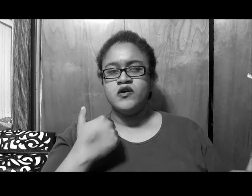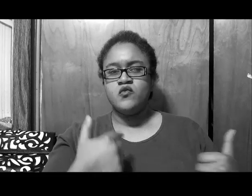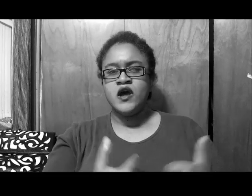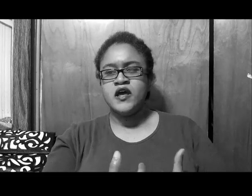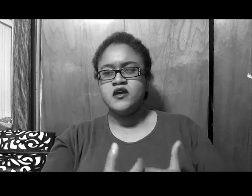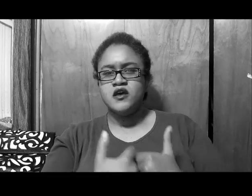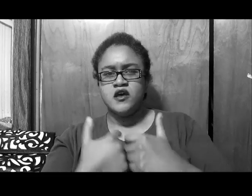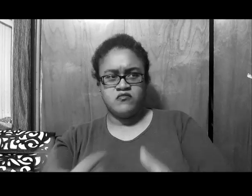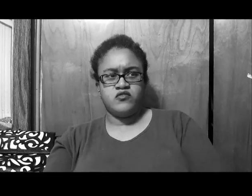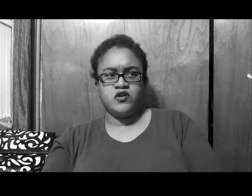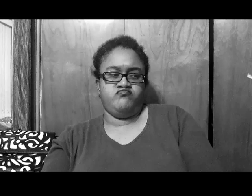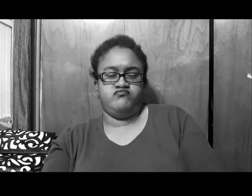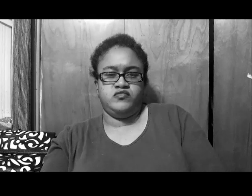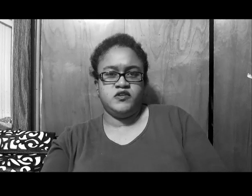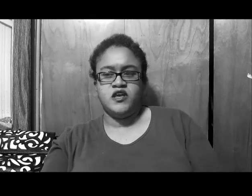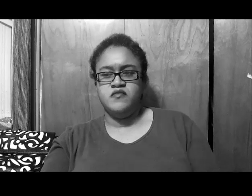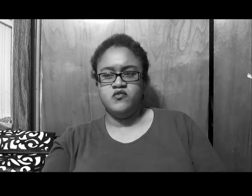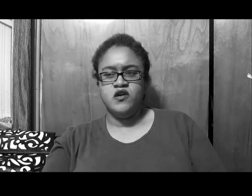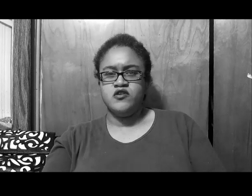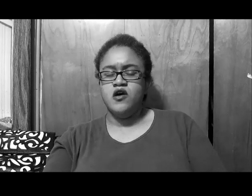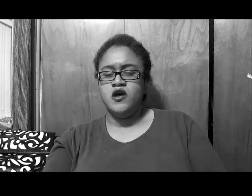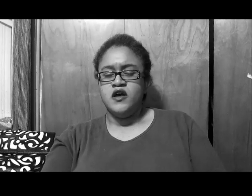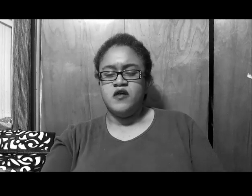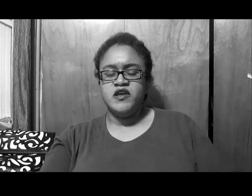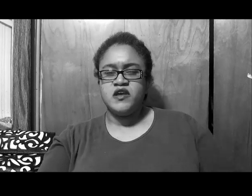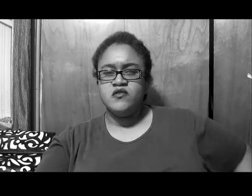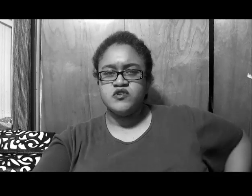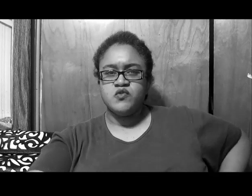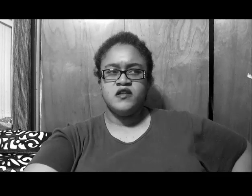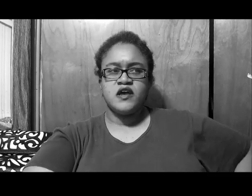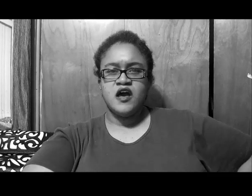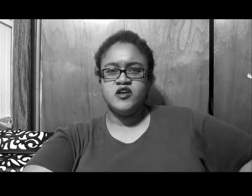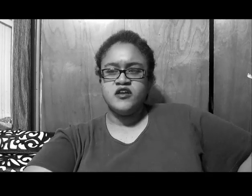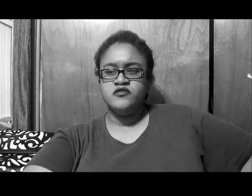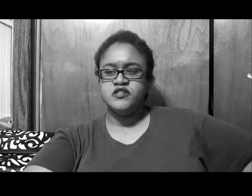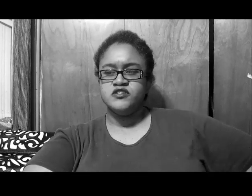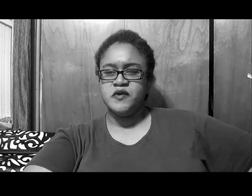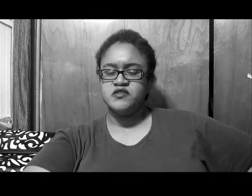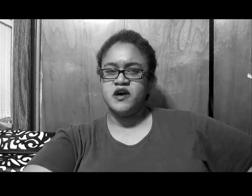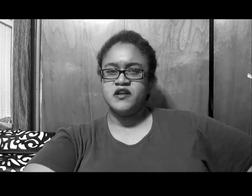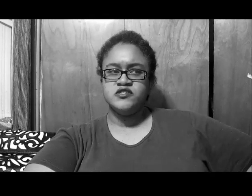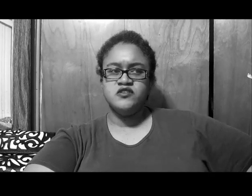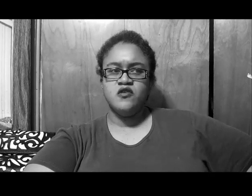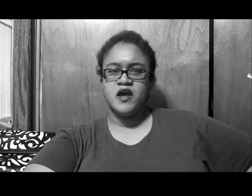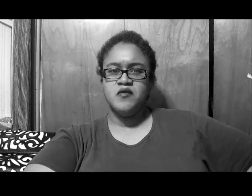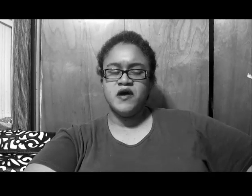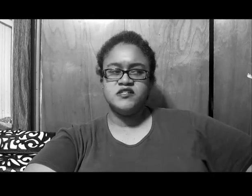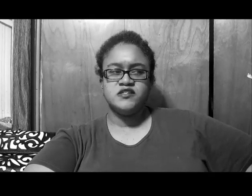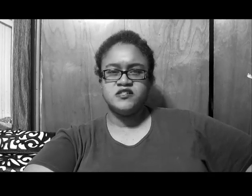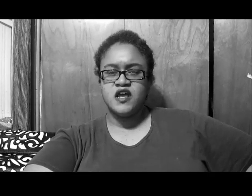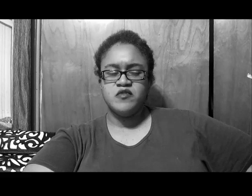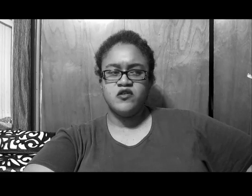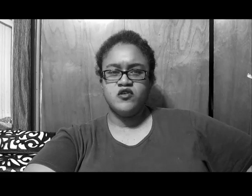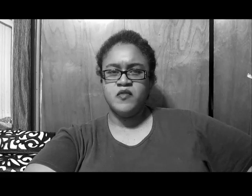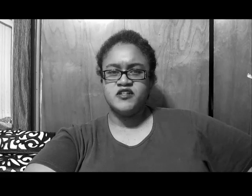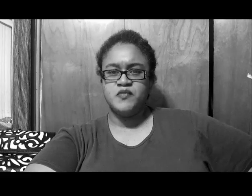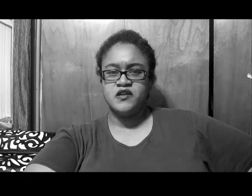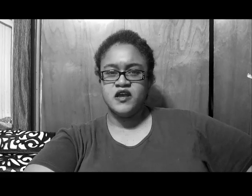in a way, keeping it real, y'all, I mean, Kenya was right, like, how the heck, you sent out somebody else, and nobody, everybody said the same, you know, nobody's better than